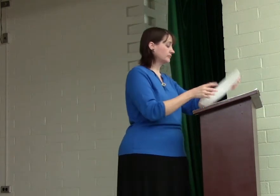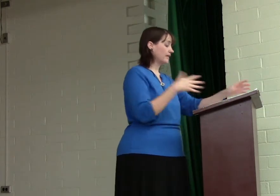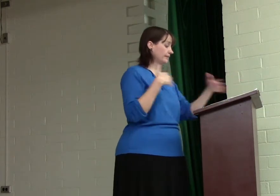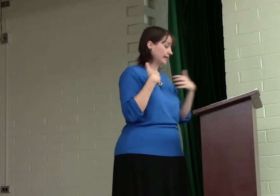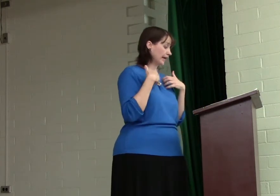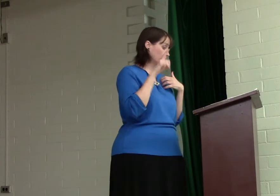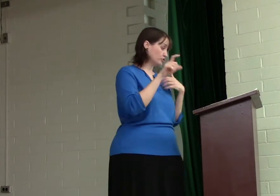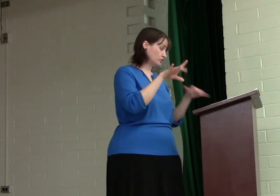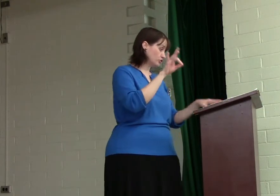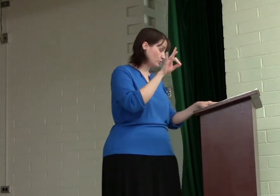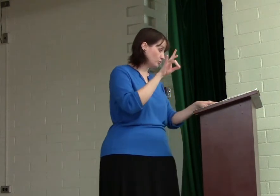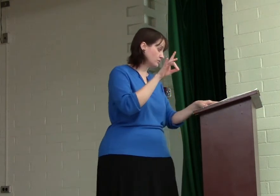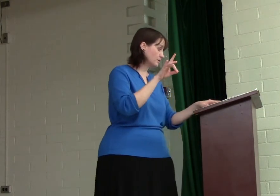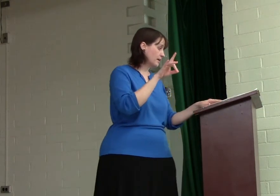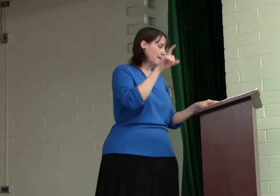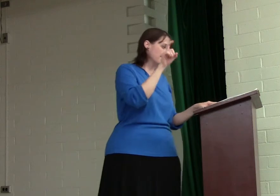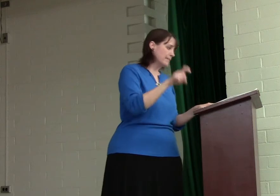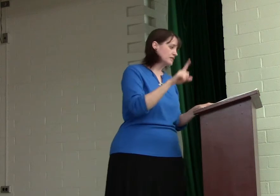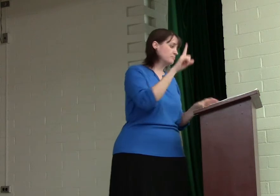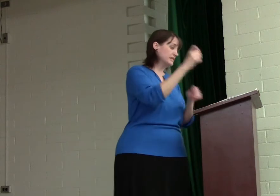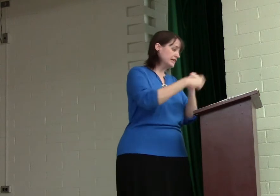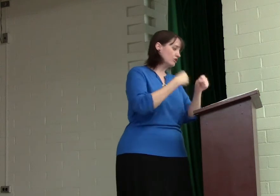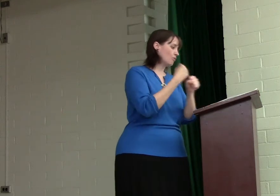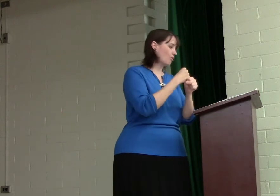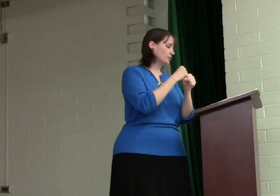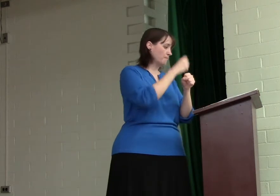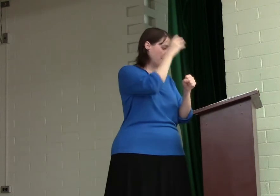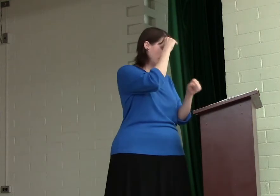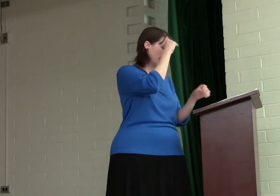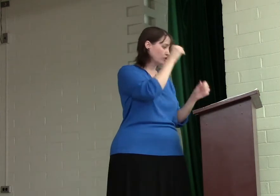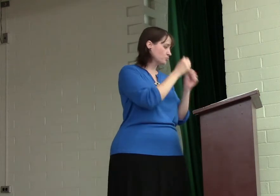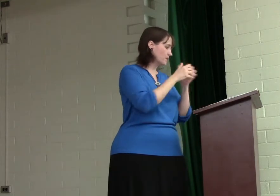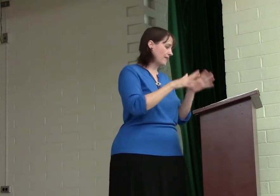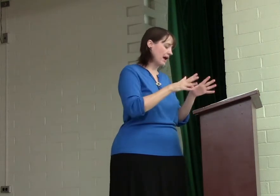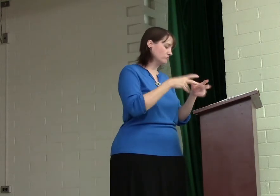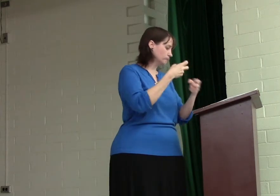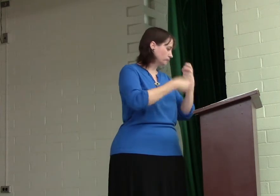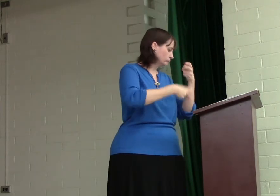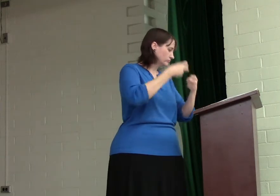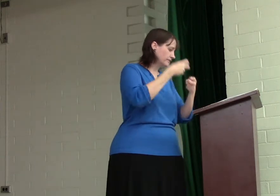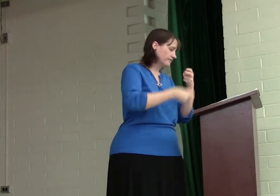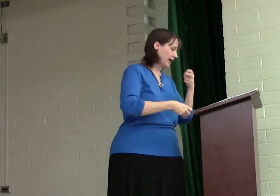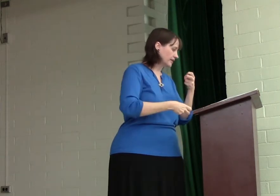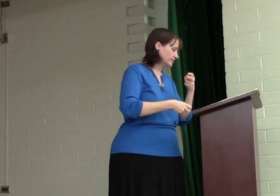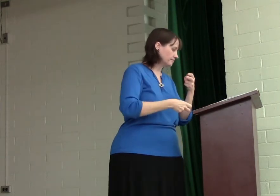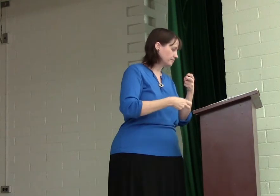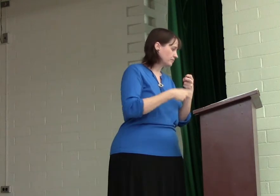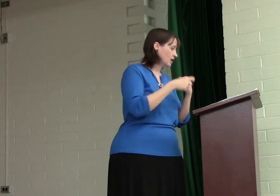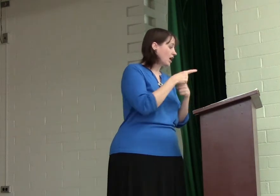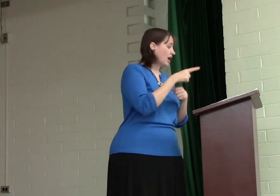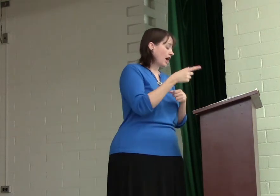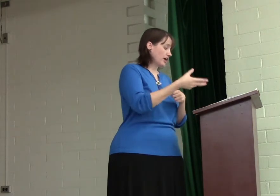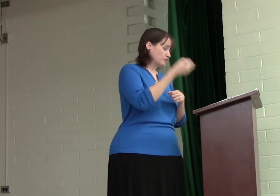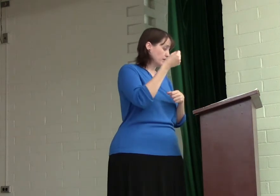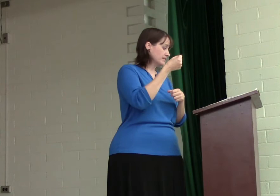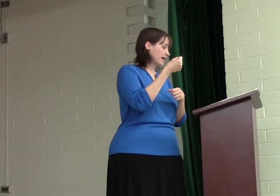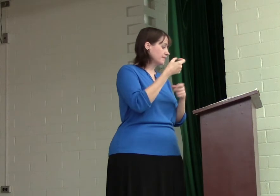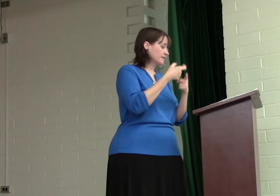The animals you choose must be year-old male, without defect. And you can take them